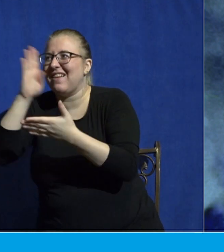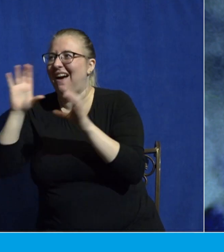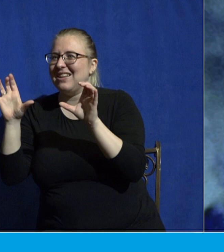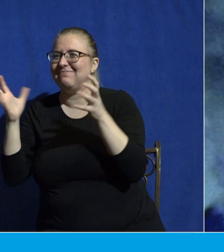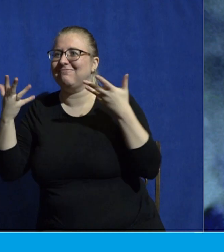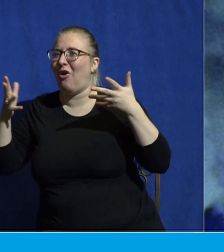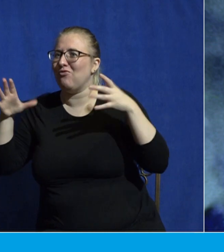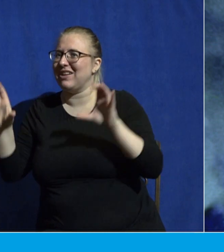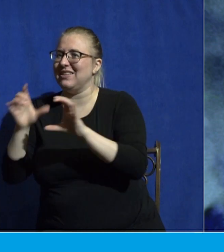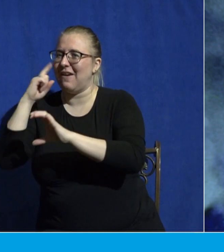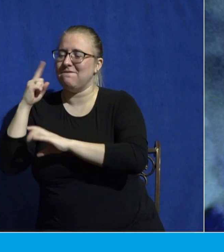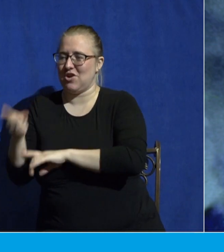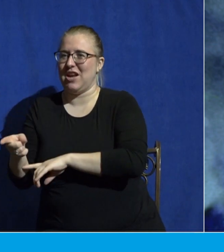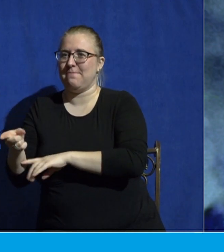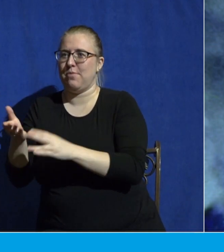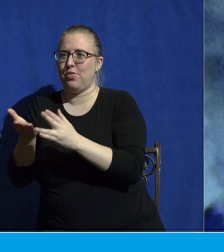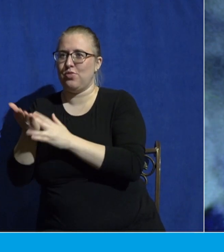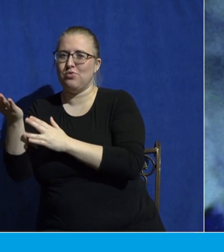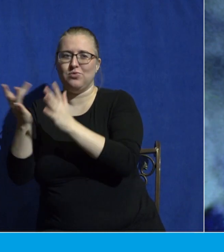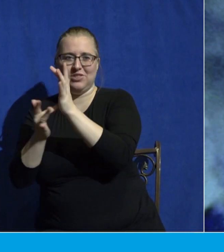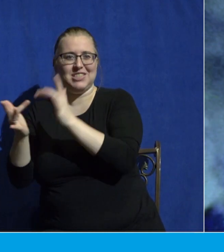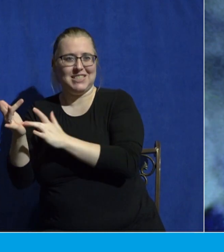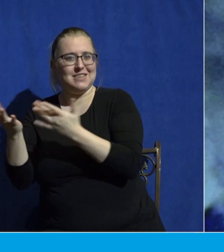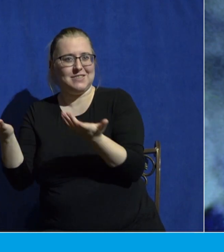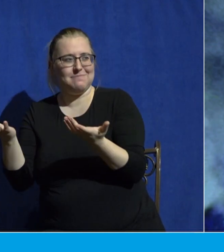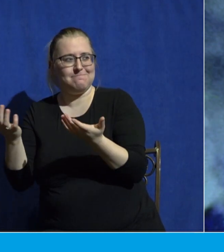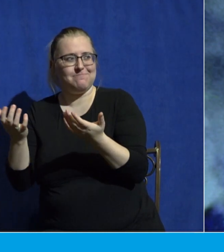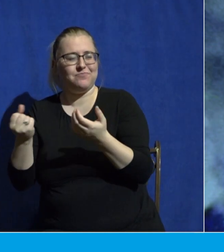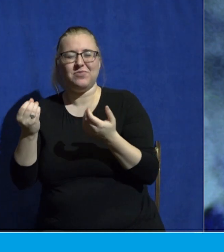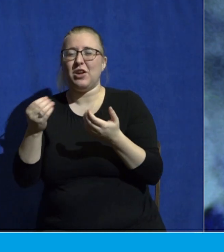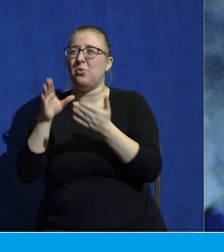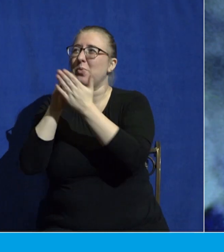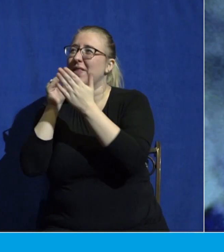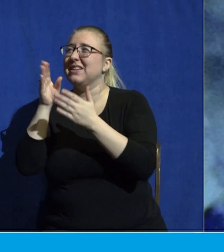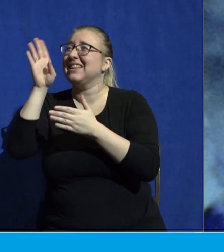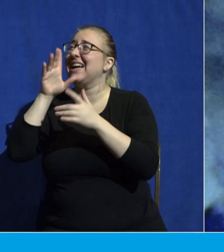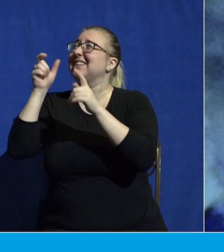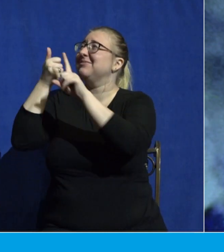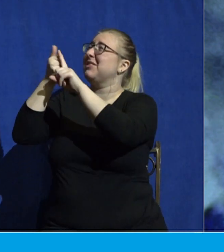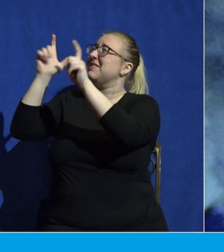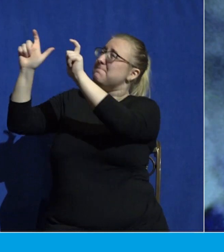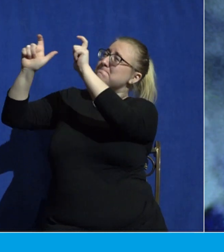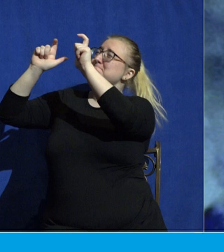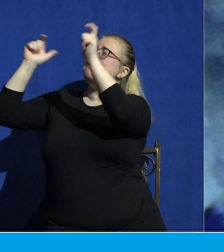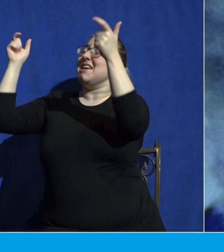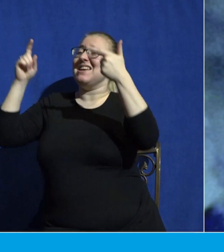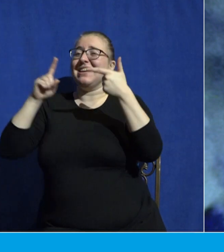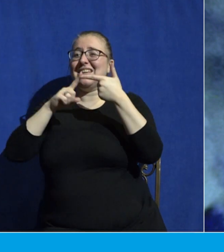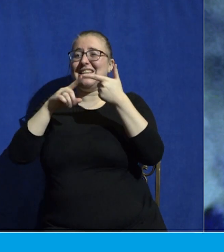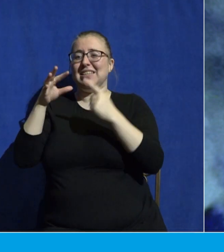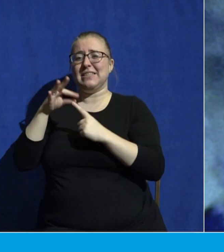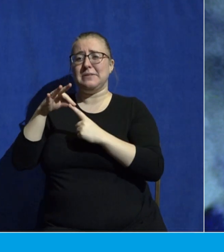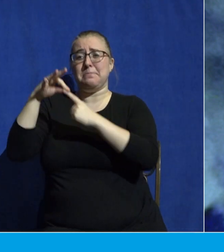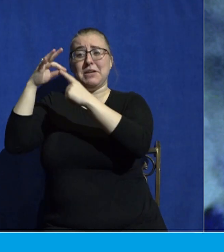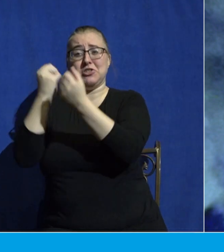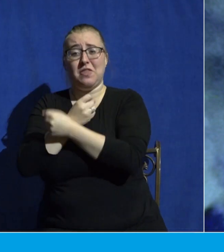through Jesus Christ. So we learned that God is big. We learned that he has a special love for us in Jesus. And we also learned,